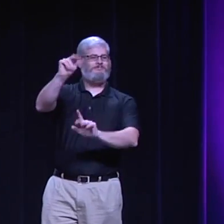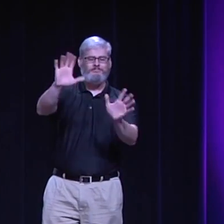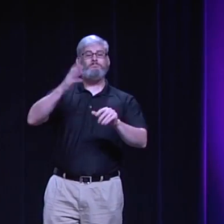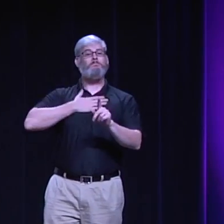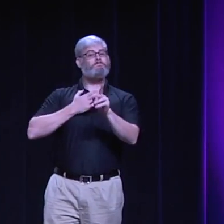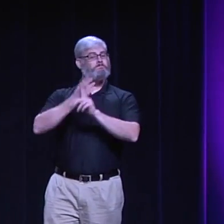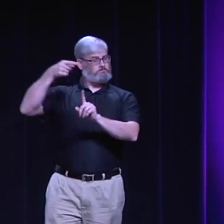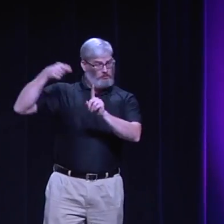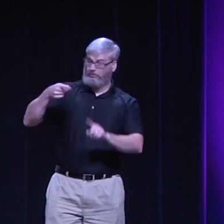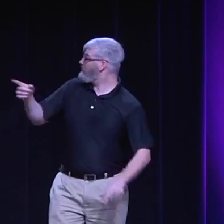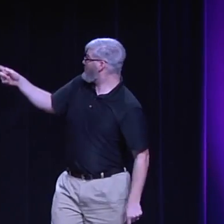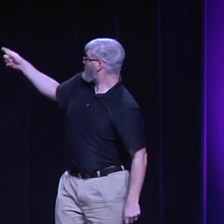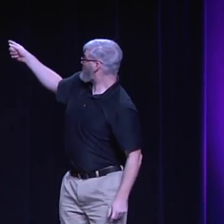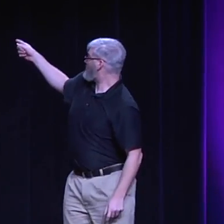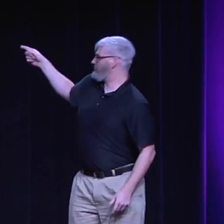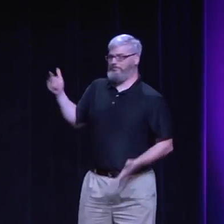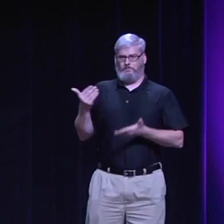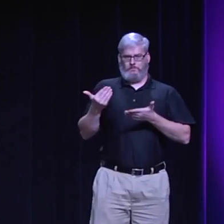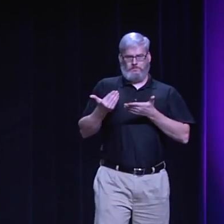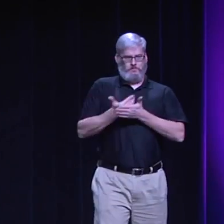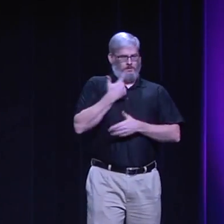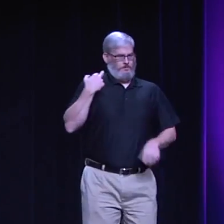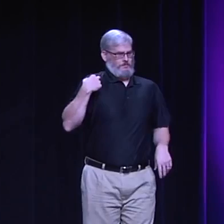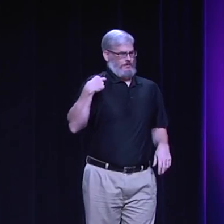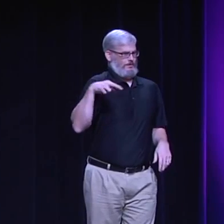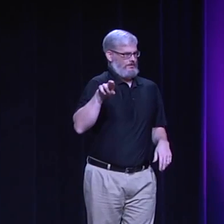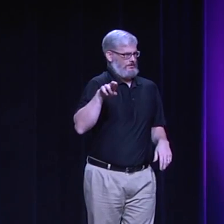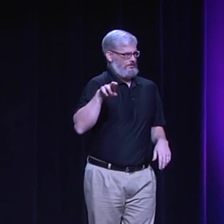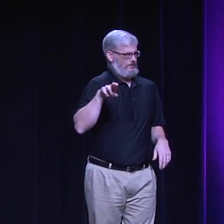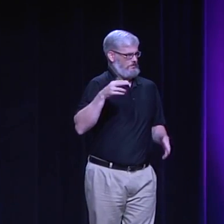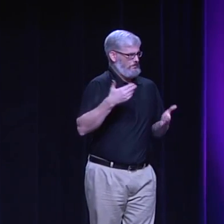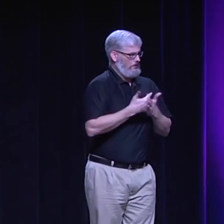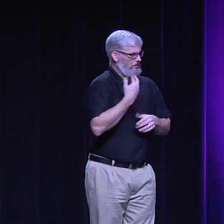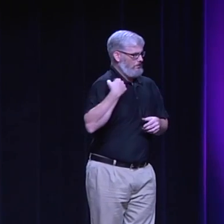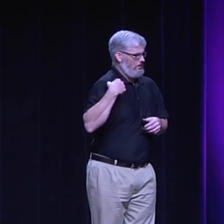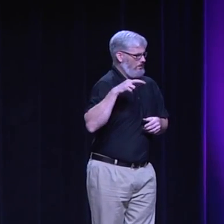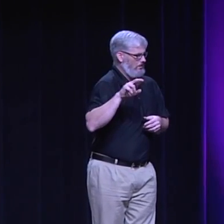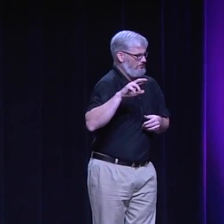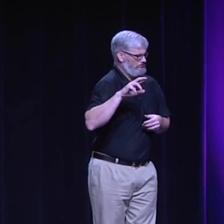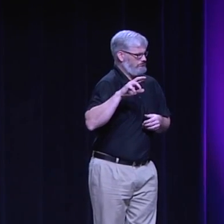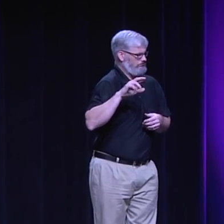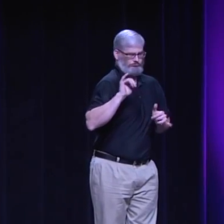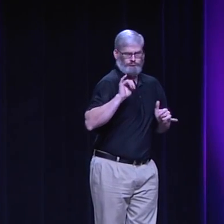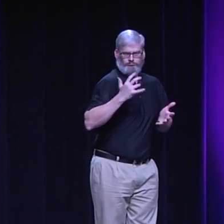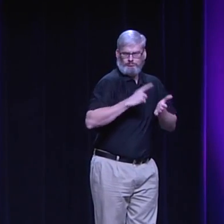So I'm not really here to discuss theism exactly, but I'm here to discuss the idea that is atheism a new religion?